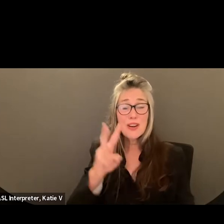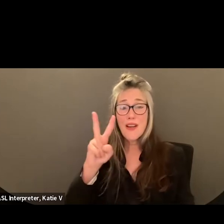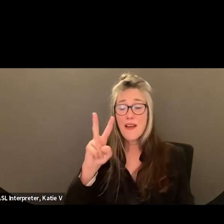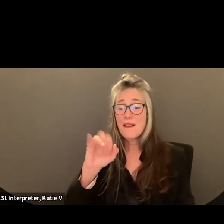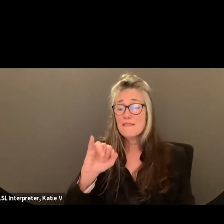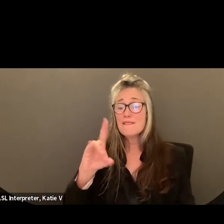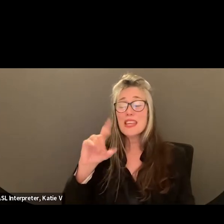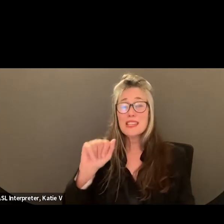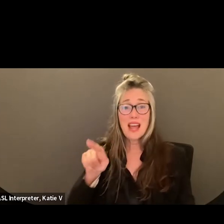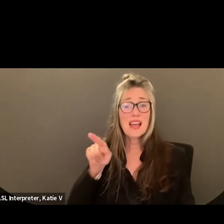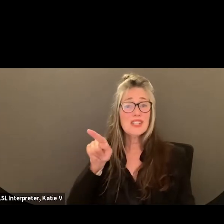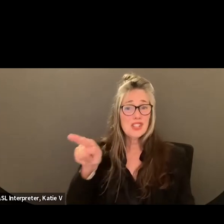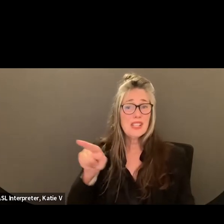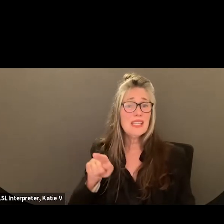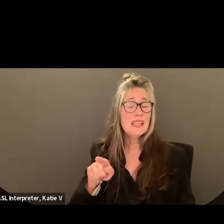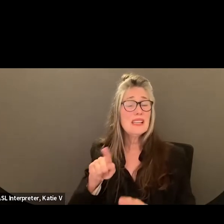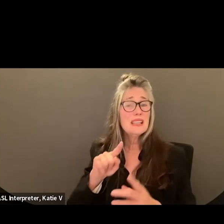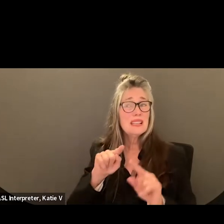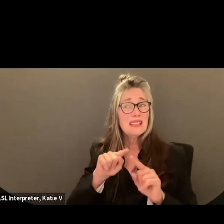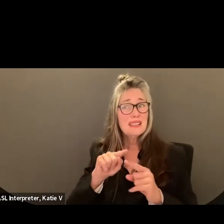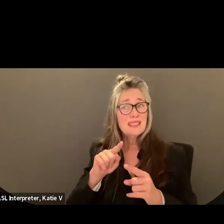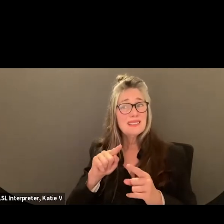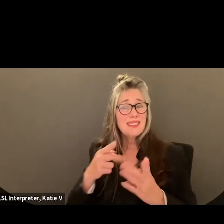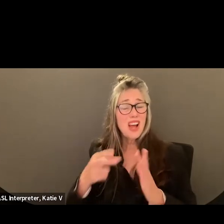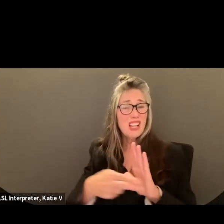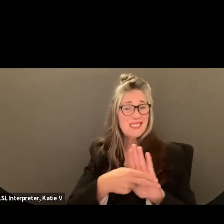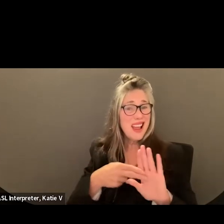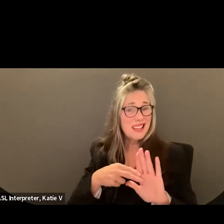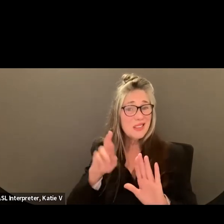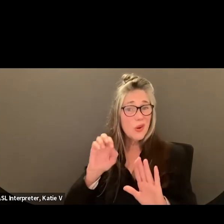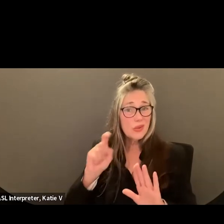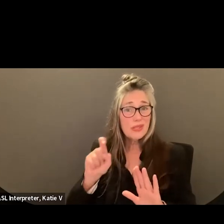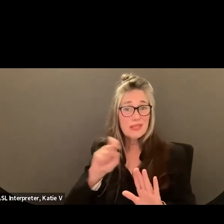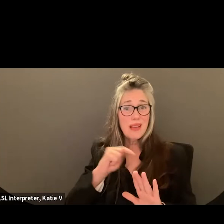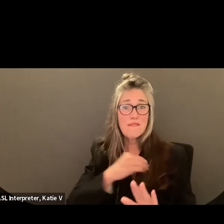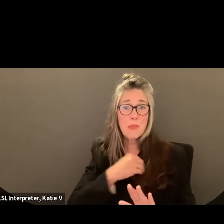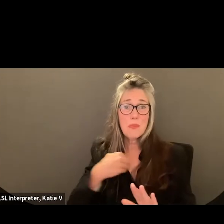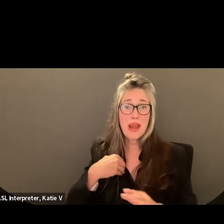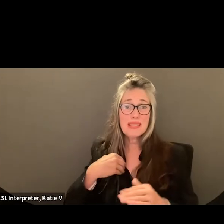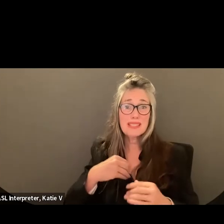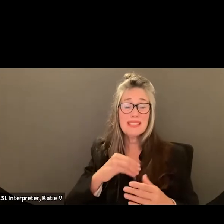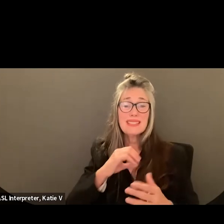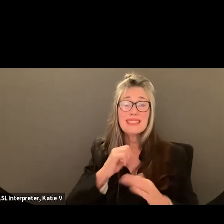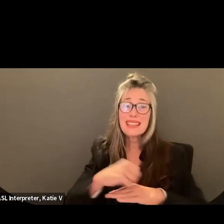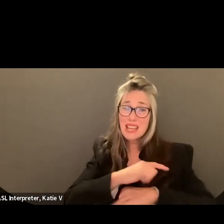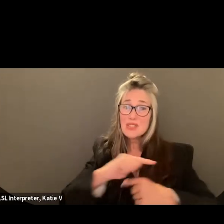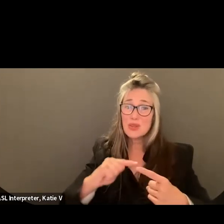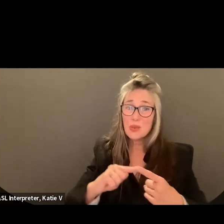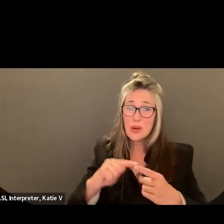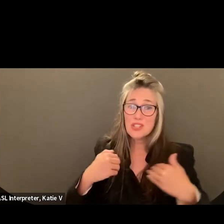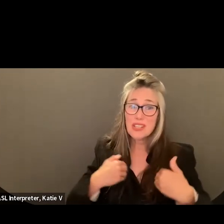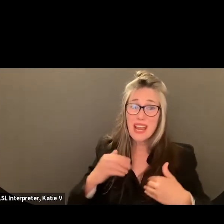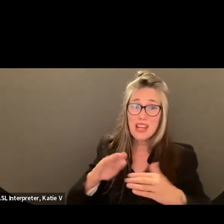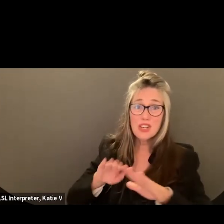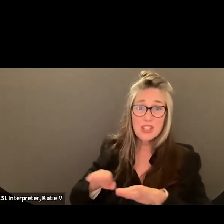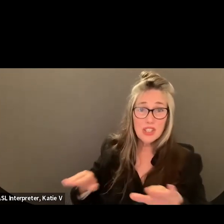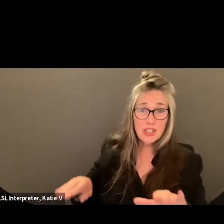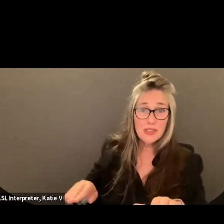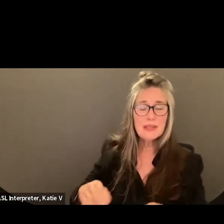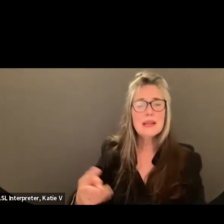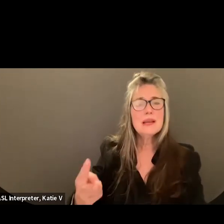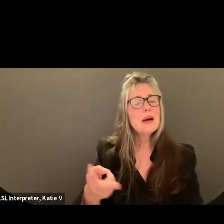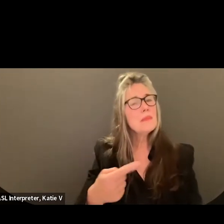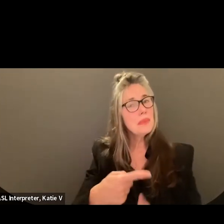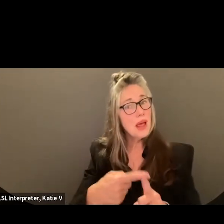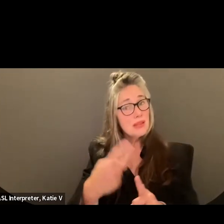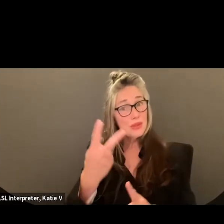she was quite ill with breast cancer and in honor of two former coworkers that are being treated at this